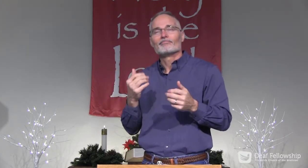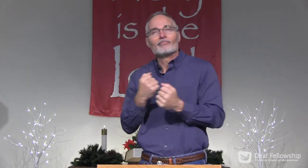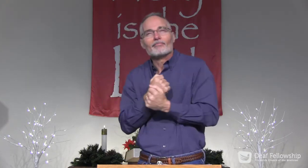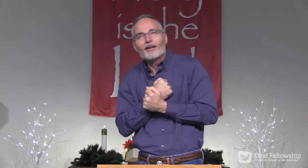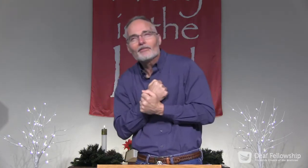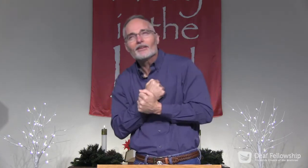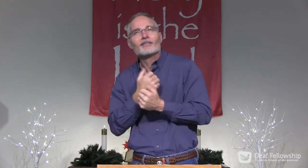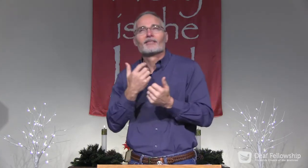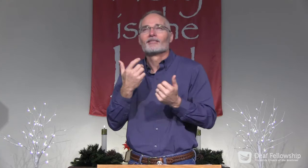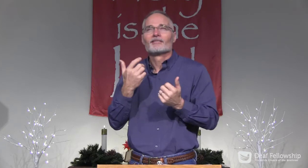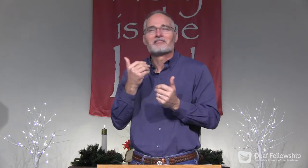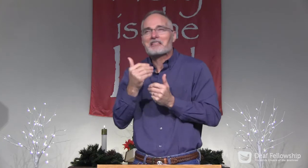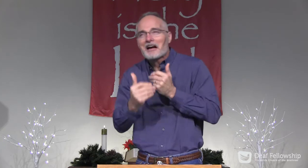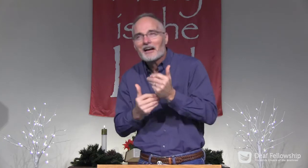They warn us.